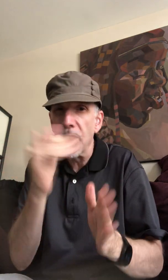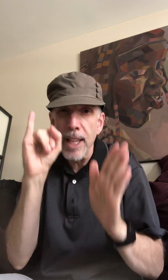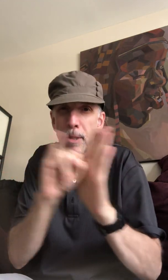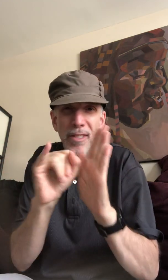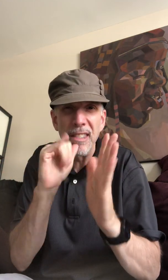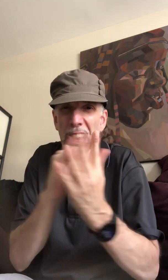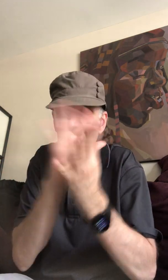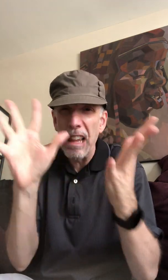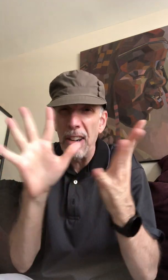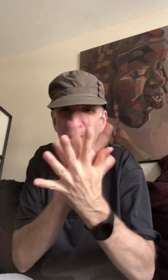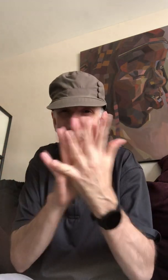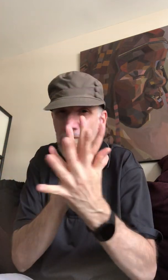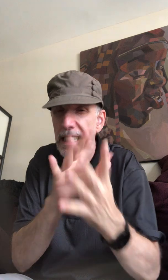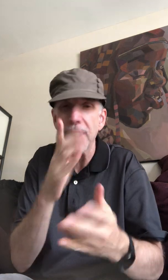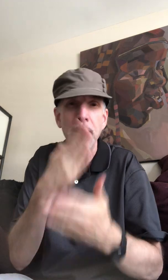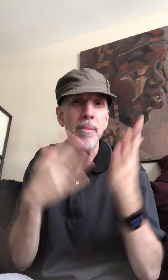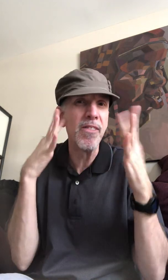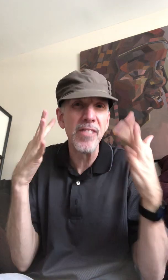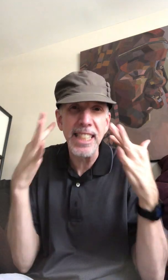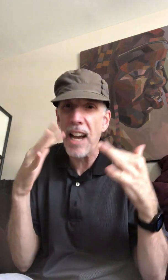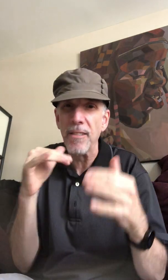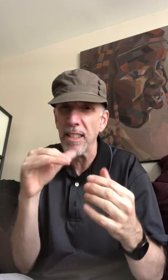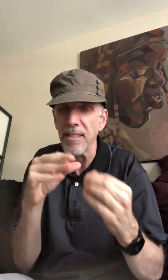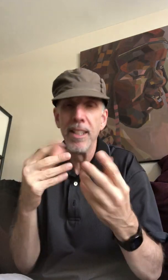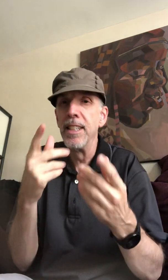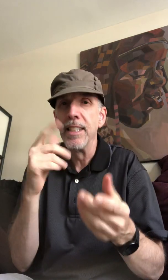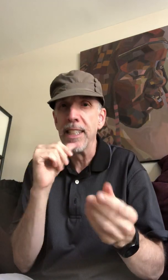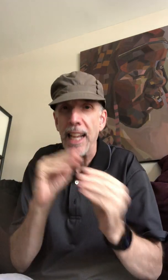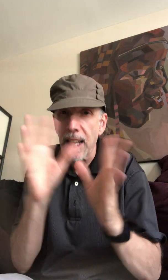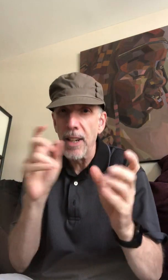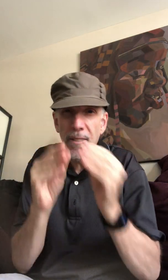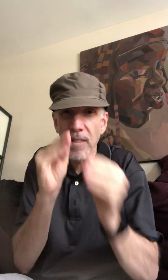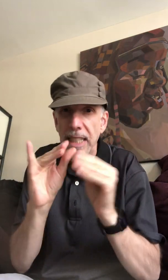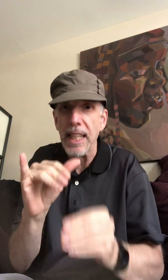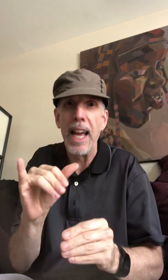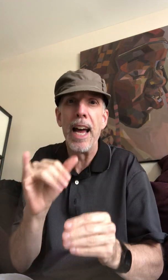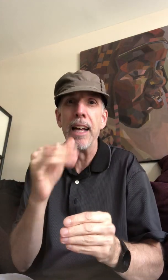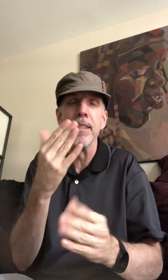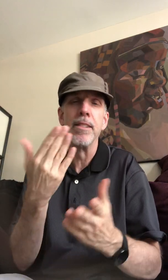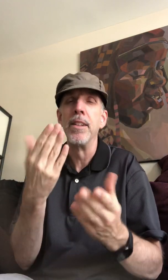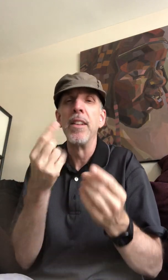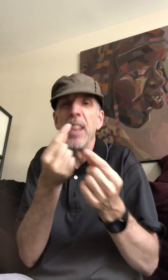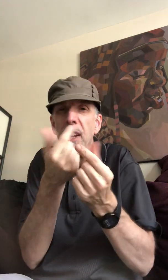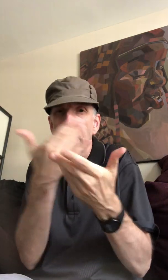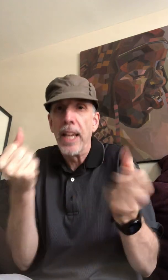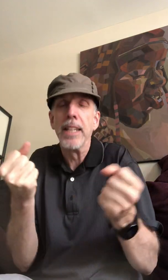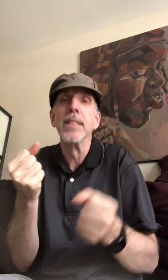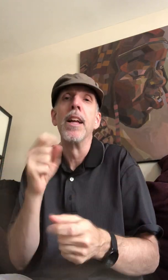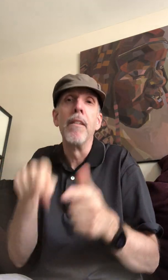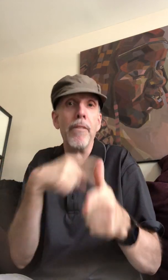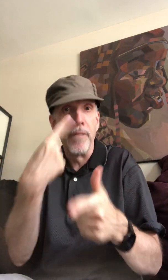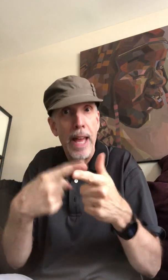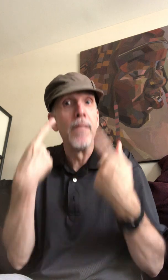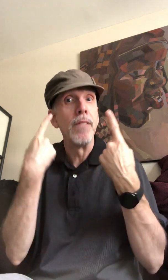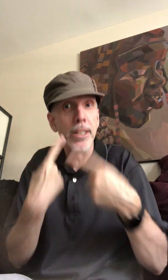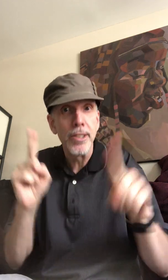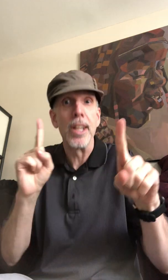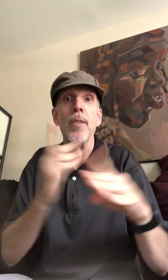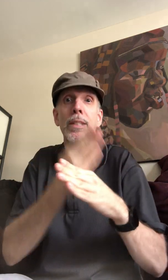of the image that's not clarified. Some of the sound is not going to fix that little thing. Then eventually, when